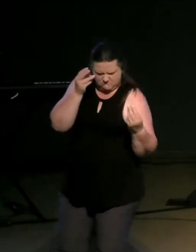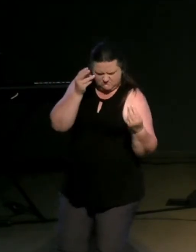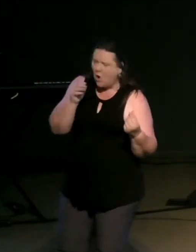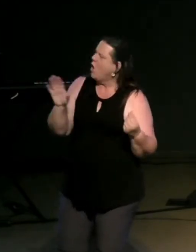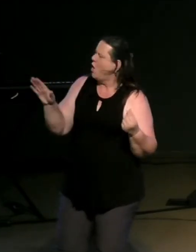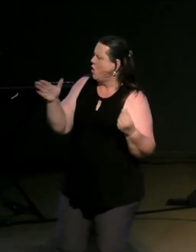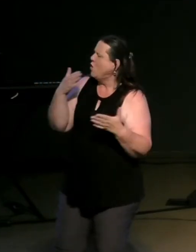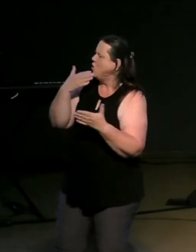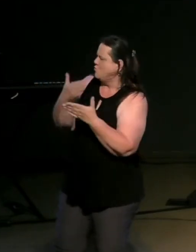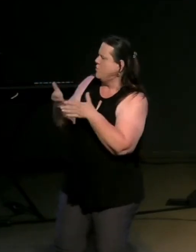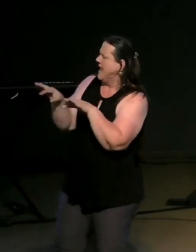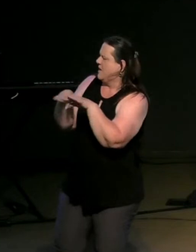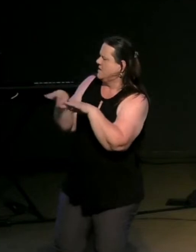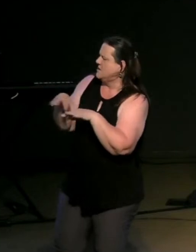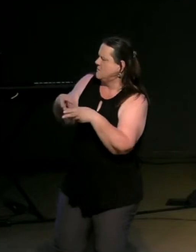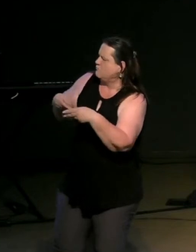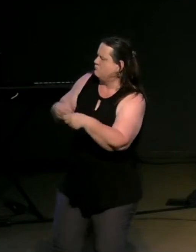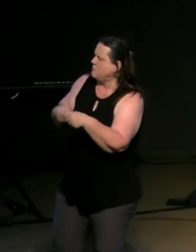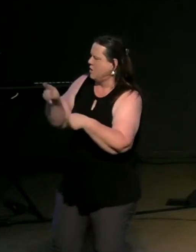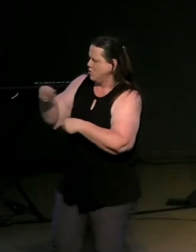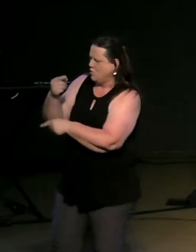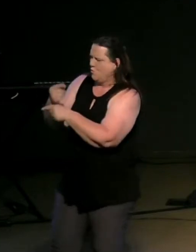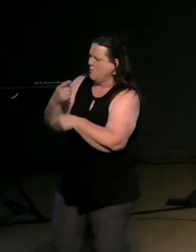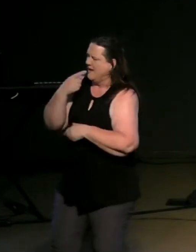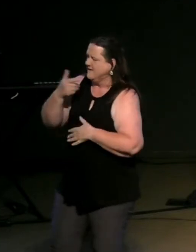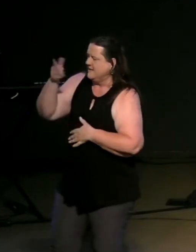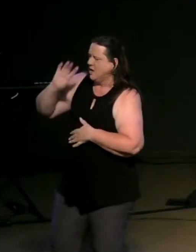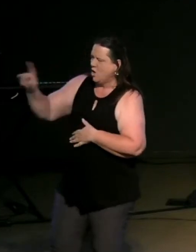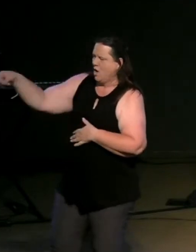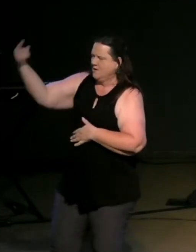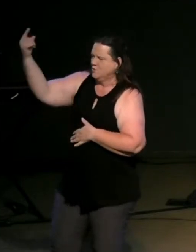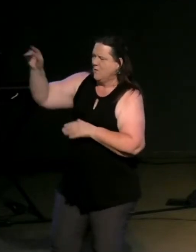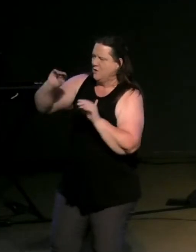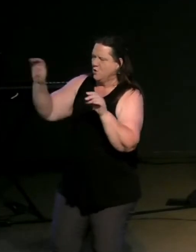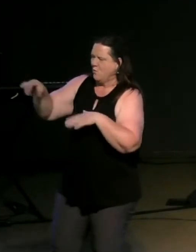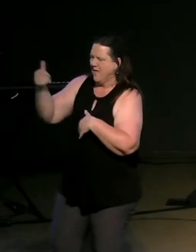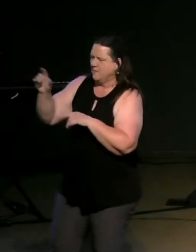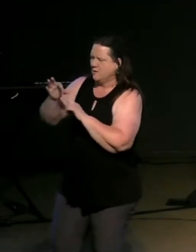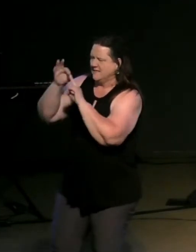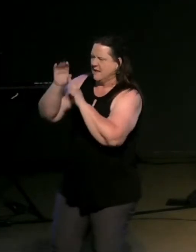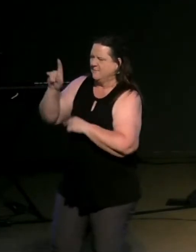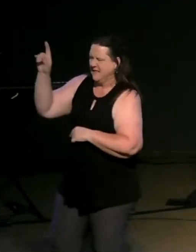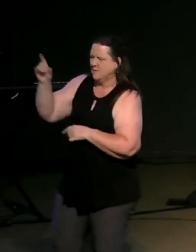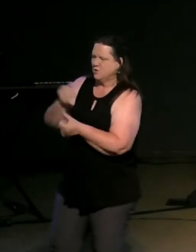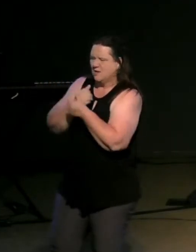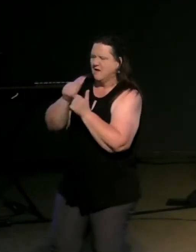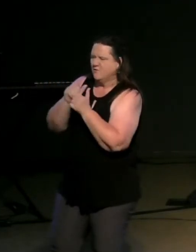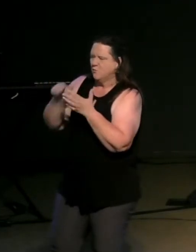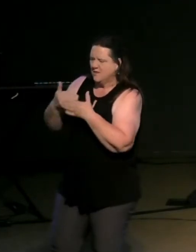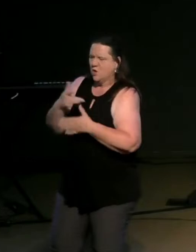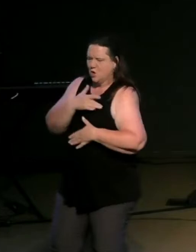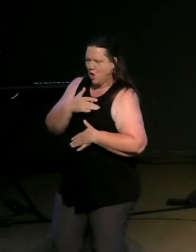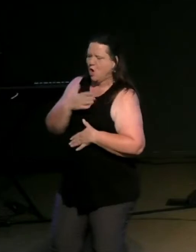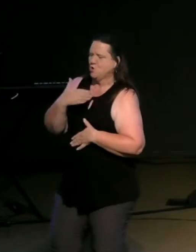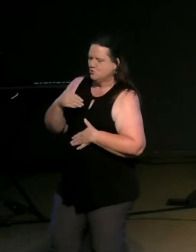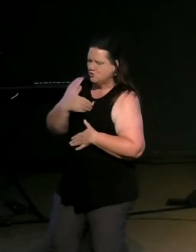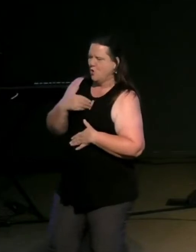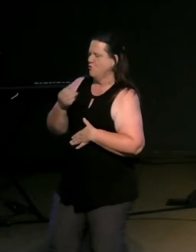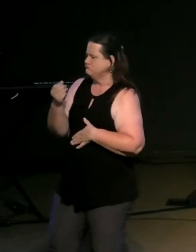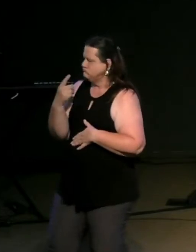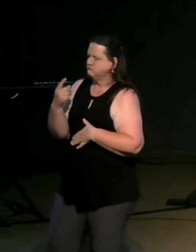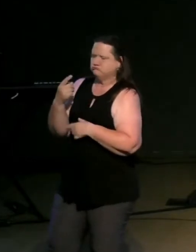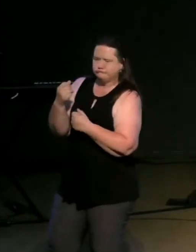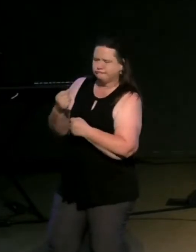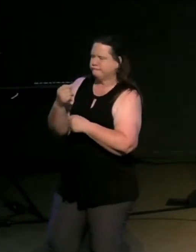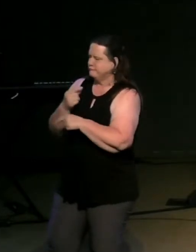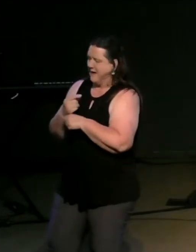the man replies you're right in saying that god is one and there's no other but him to love him with all your heart with all you your understanding with all your strength